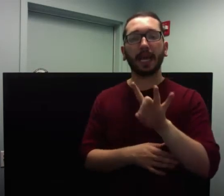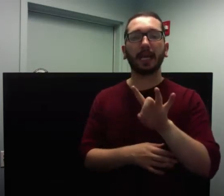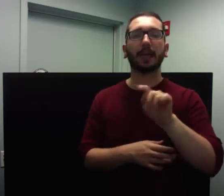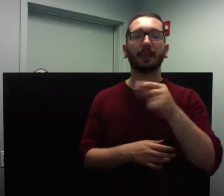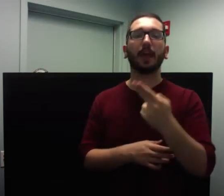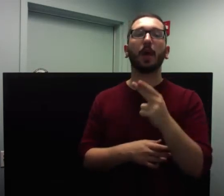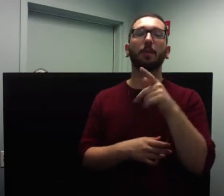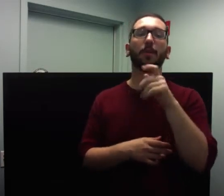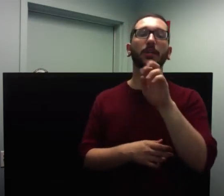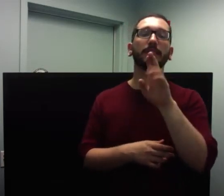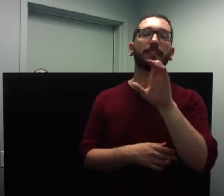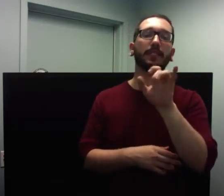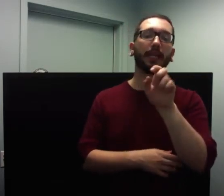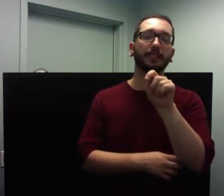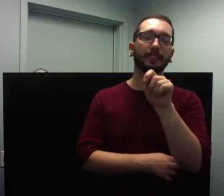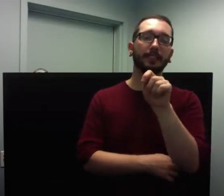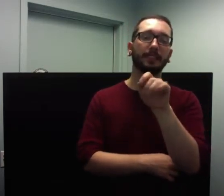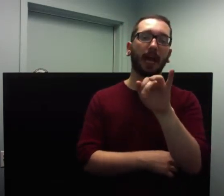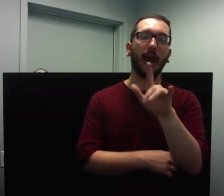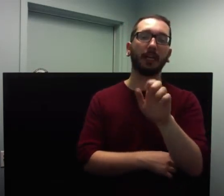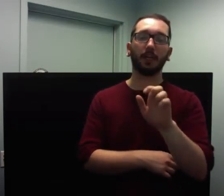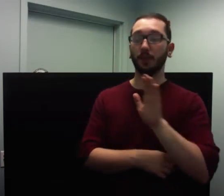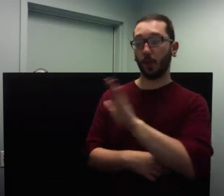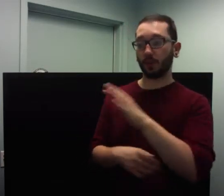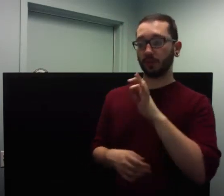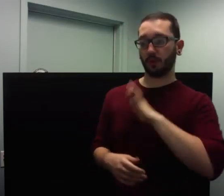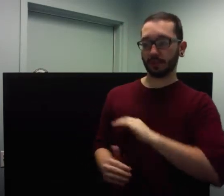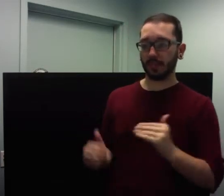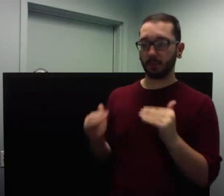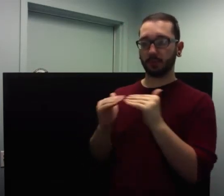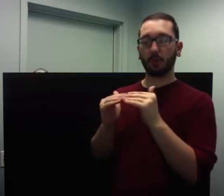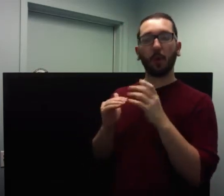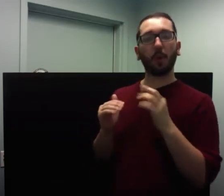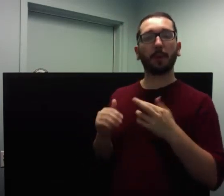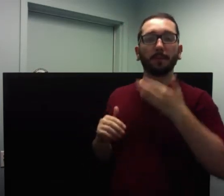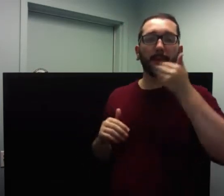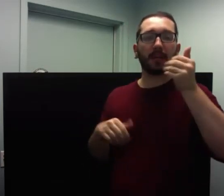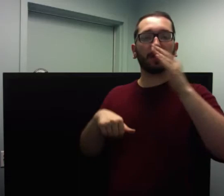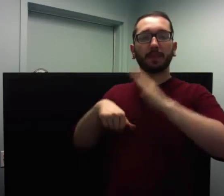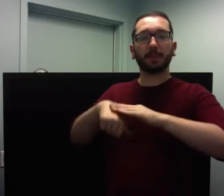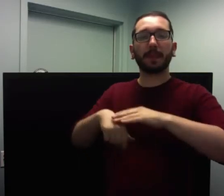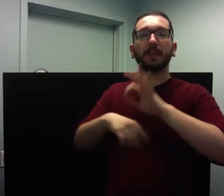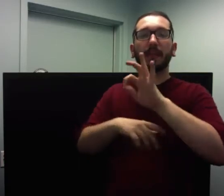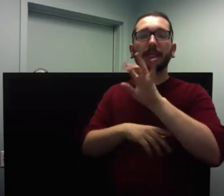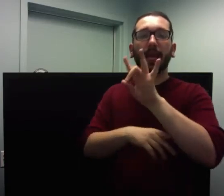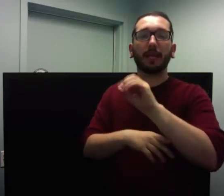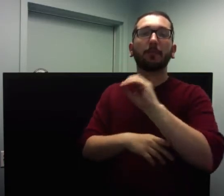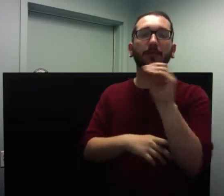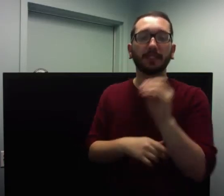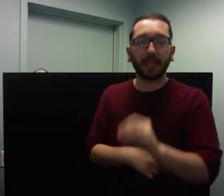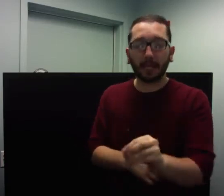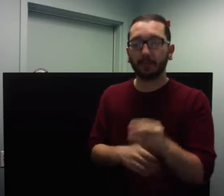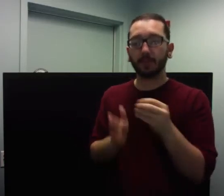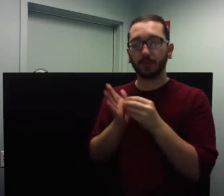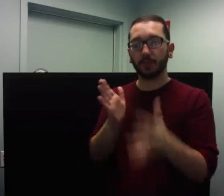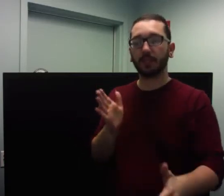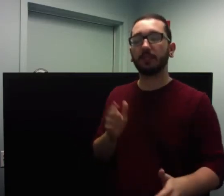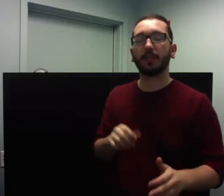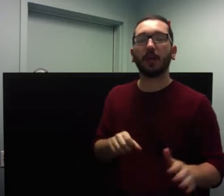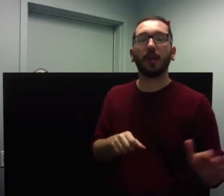That means that your score was equal to or better than 98% of the students in all of North America.